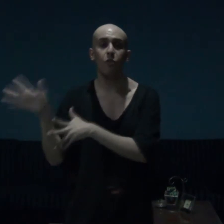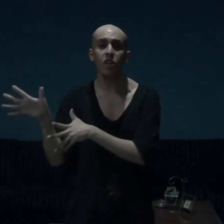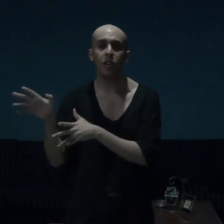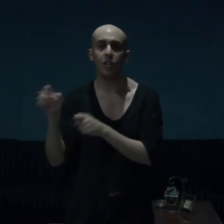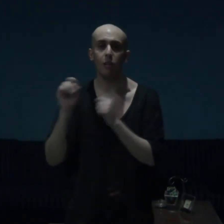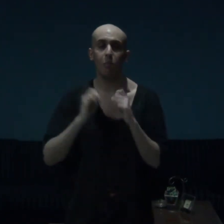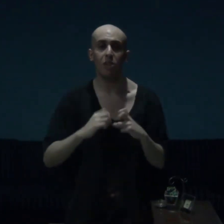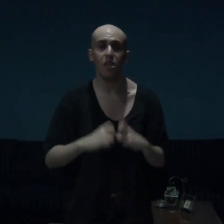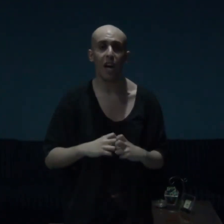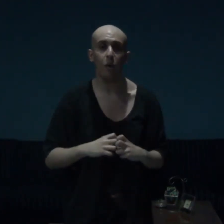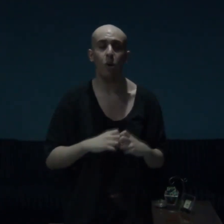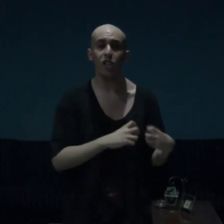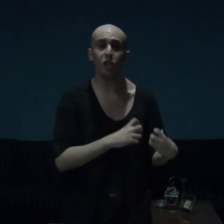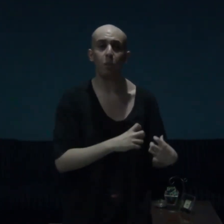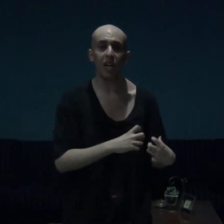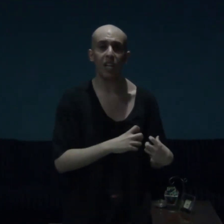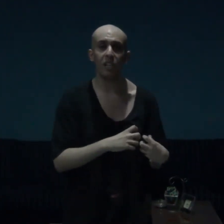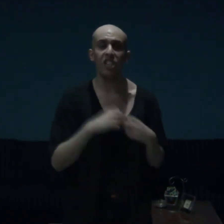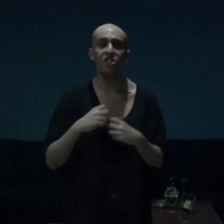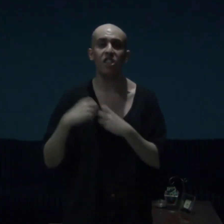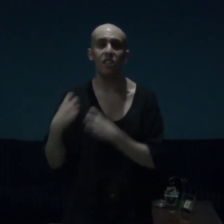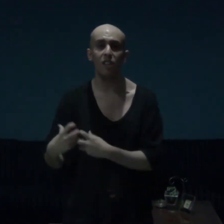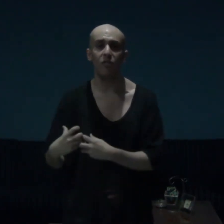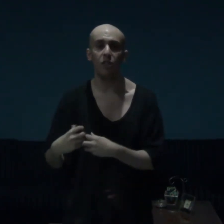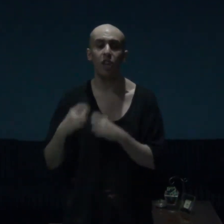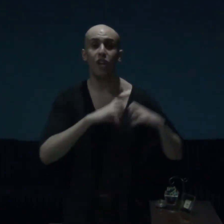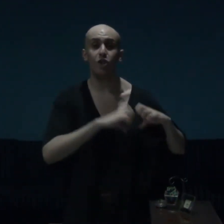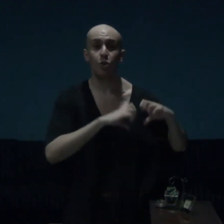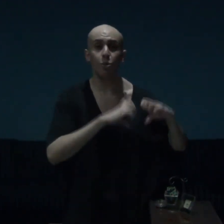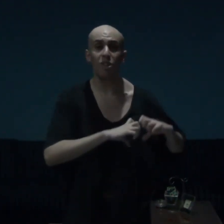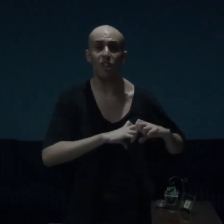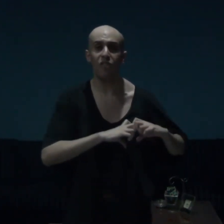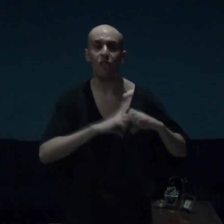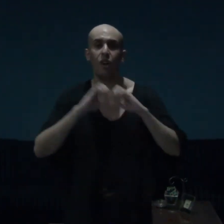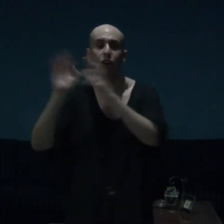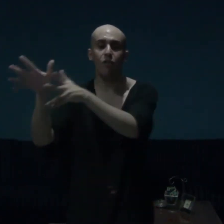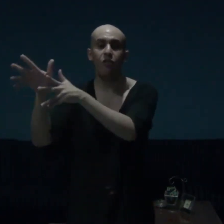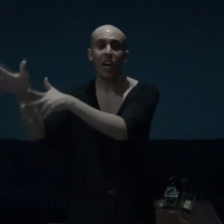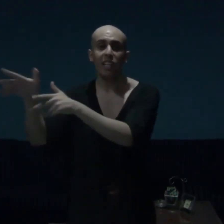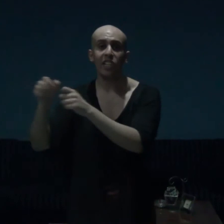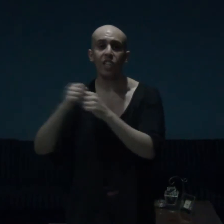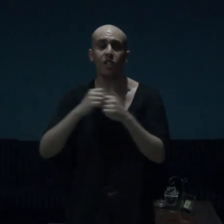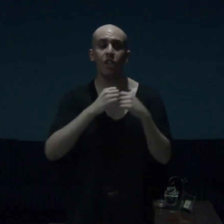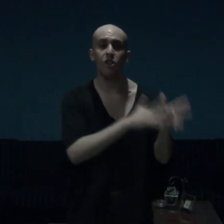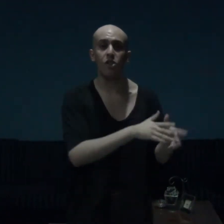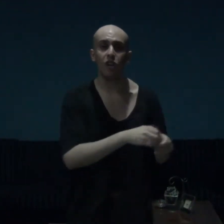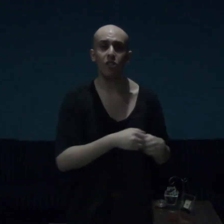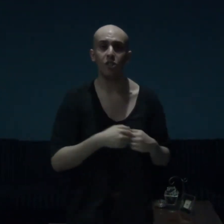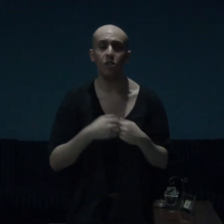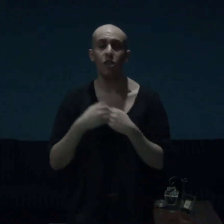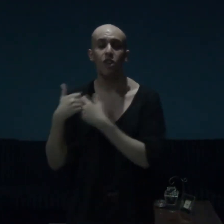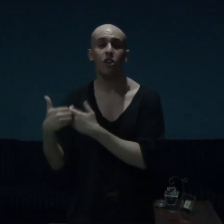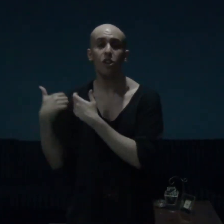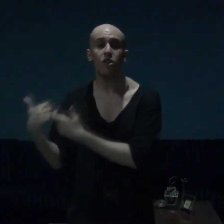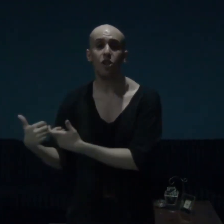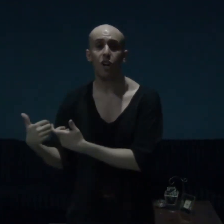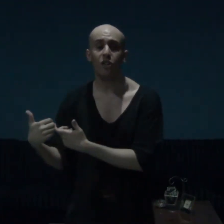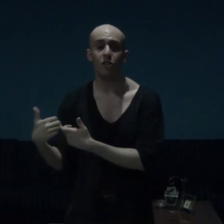Rika, but now, Ishmael, is the lover, and true lover, of, I mean, doctor, the good doctor,